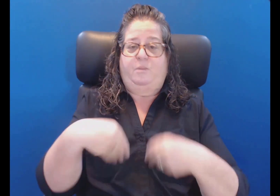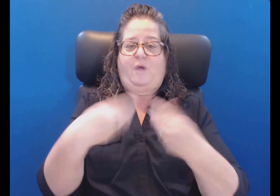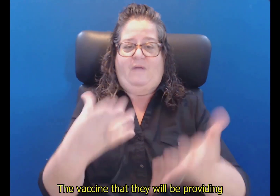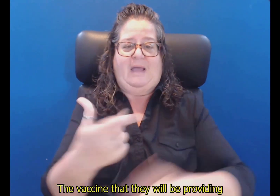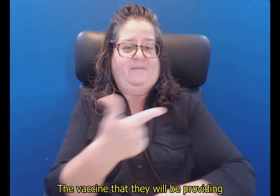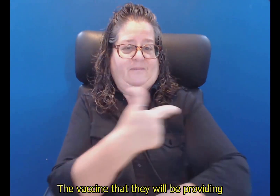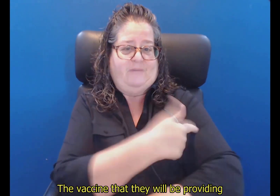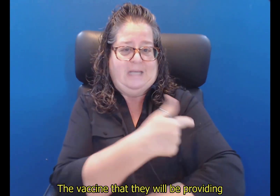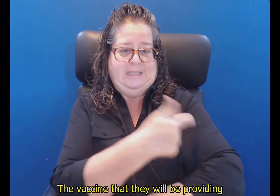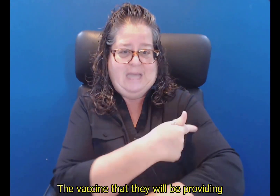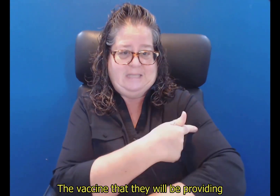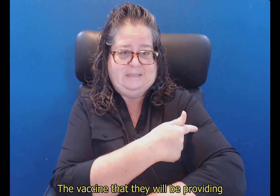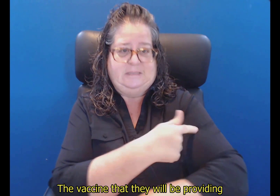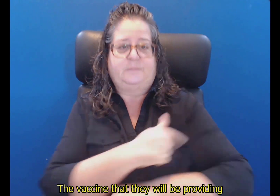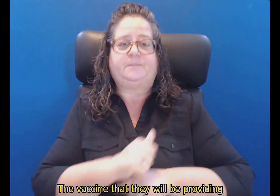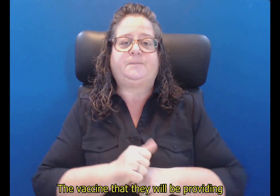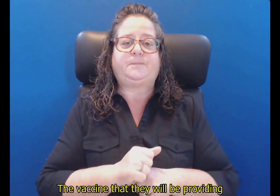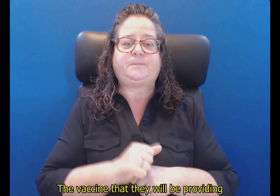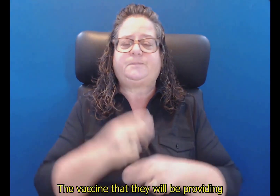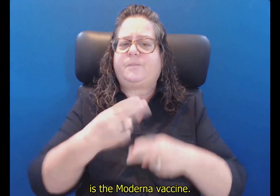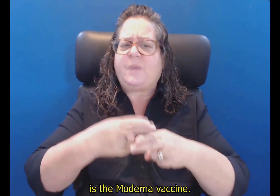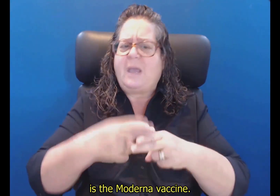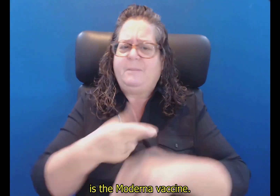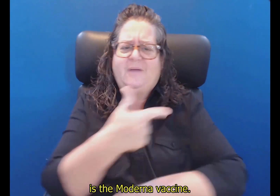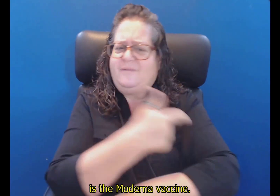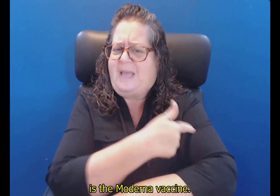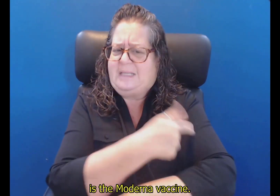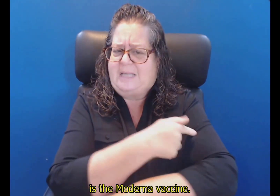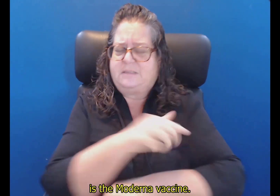The vaccine that they will be providing is the Moderna vaccine.